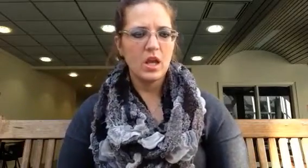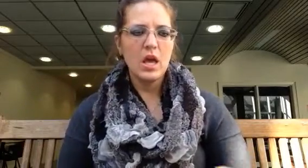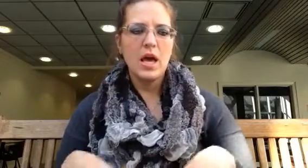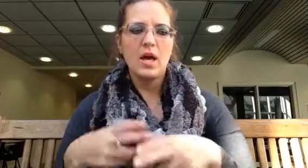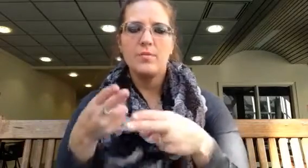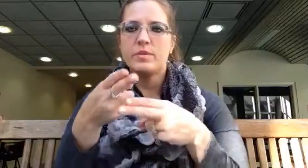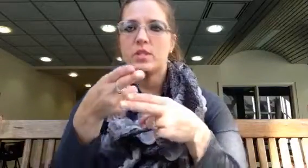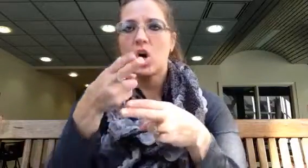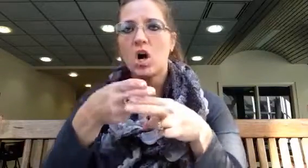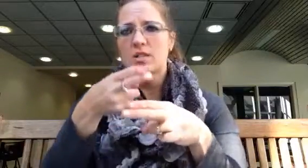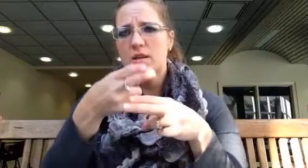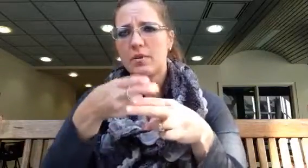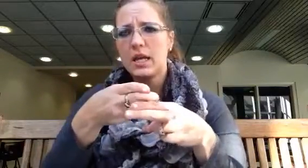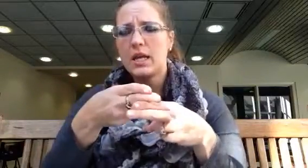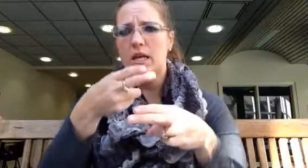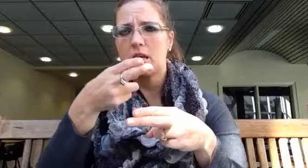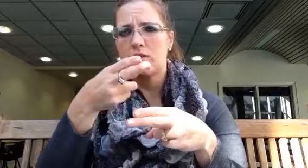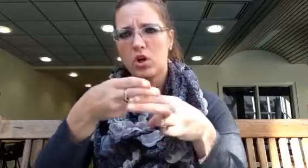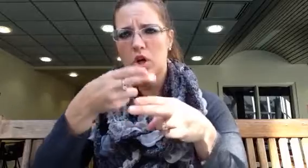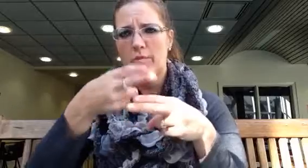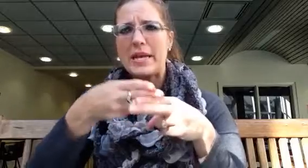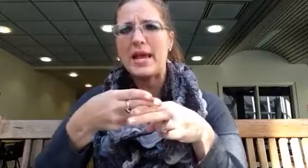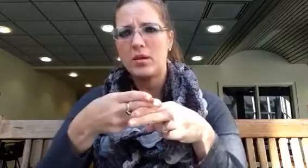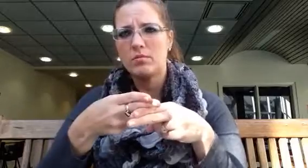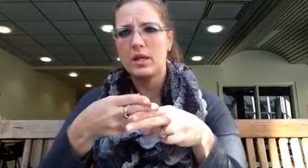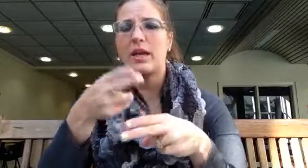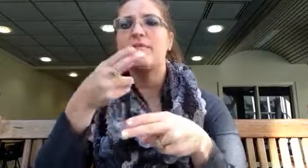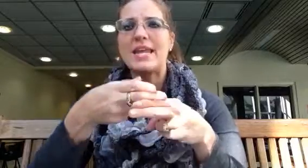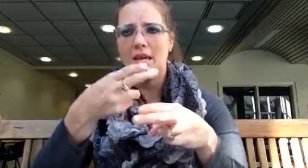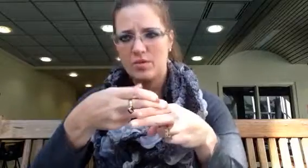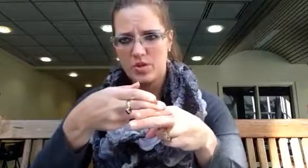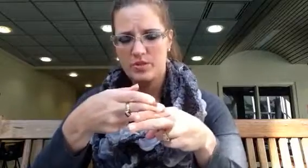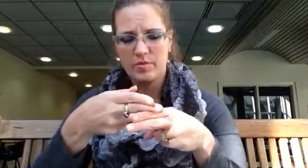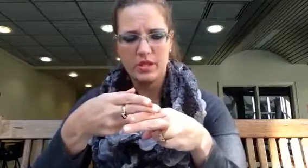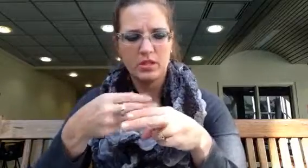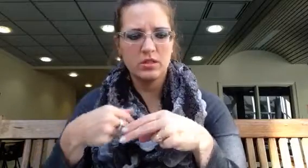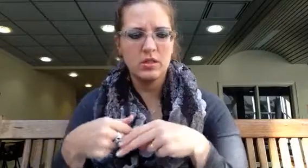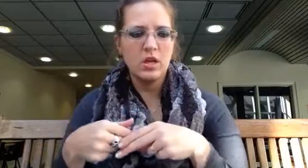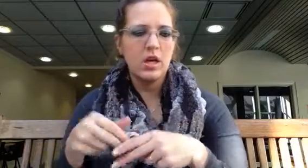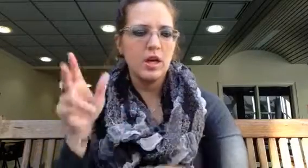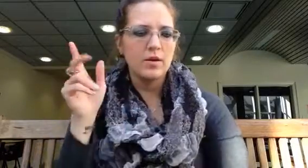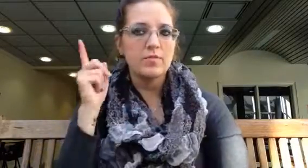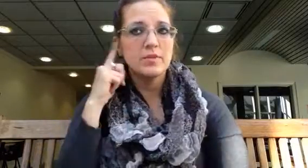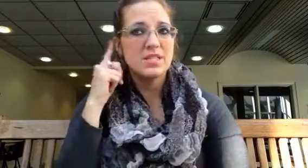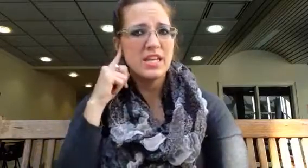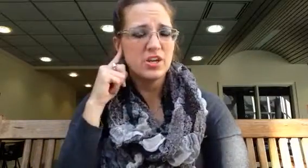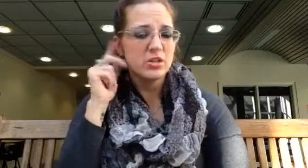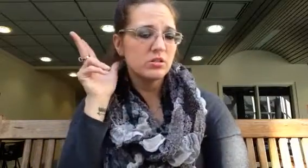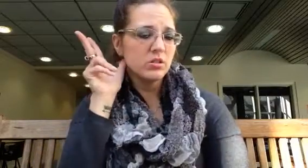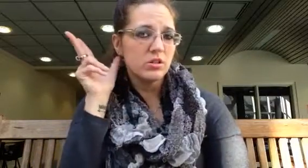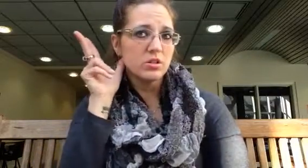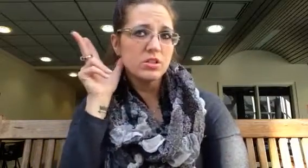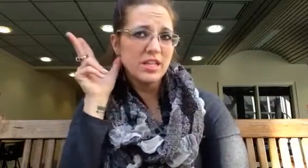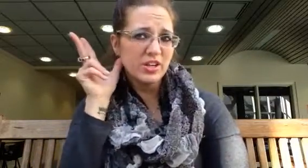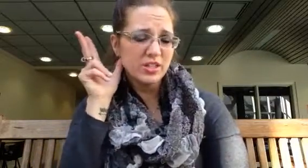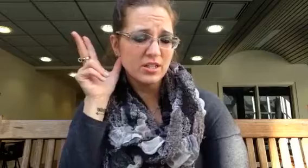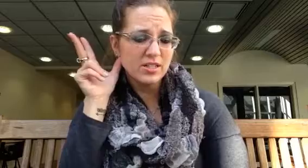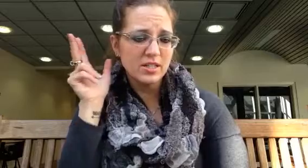Um. To call somebody. If you want to call them a name. Like I've named you something. Um. To hear. Or to hear. To listen.